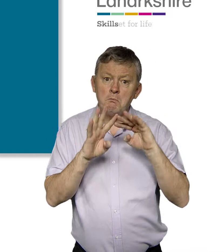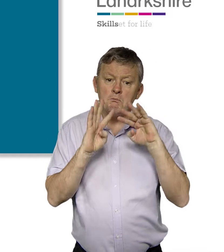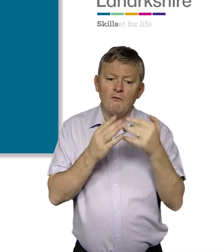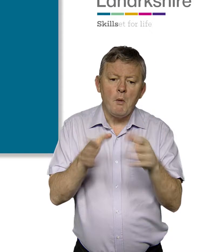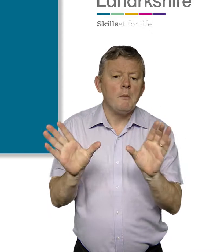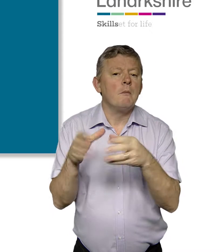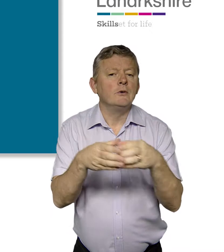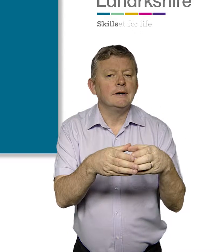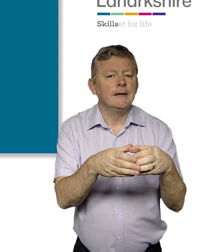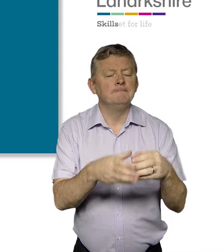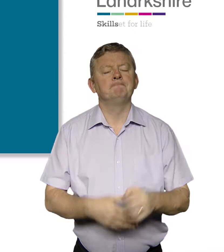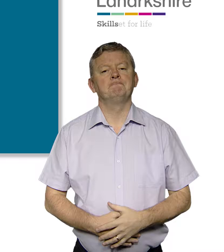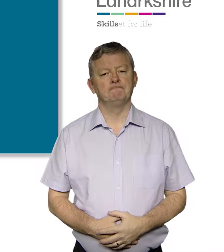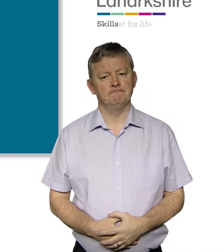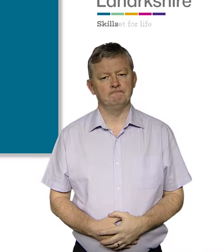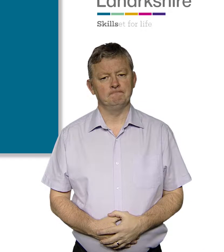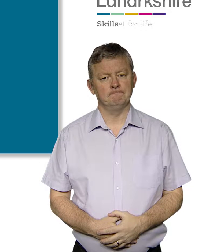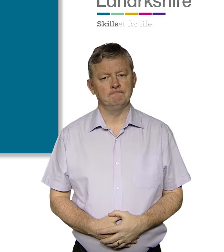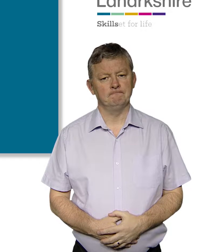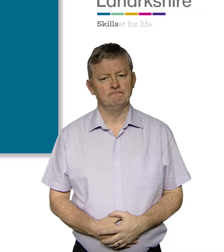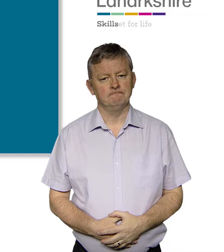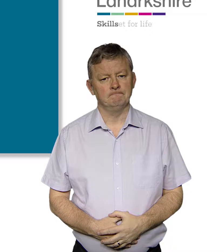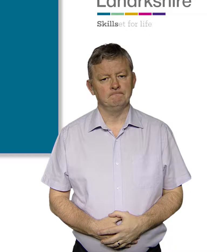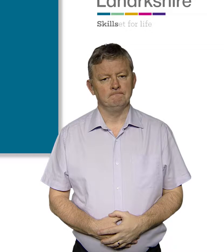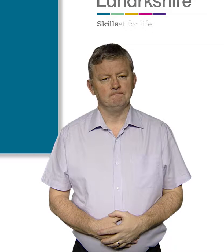voters, as elected politicians and as board members.